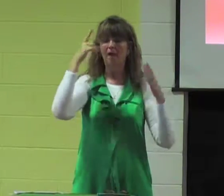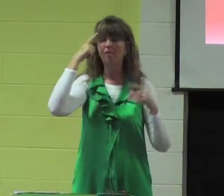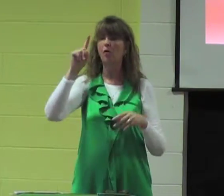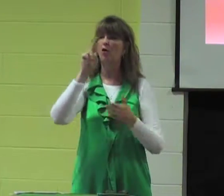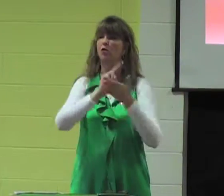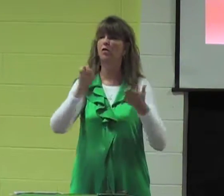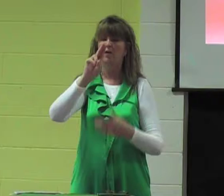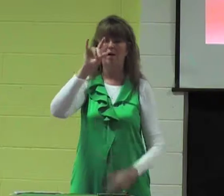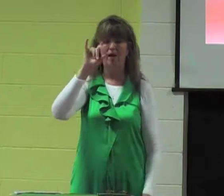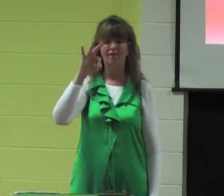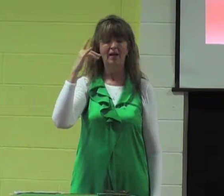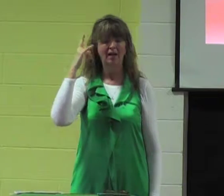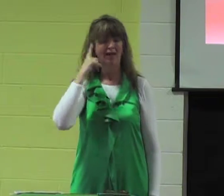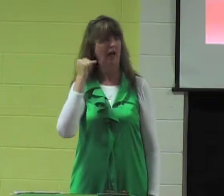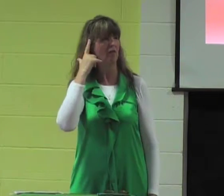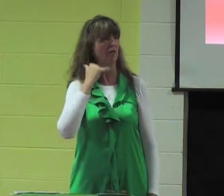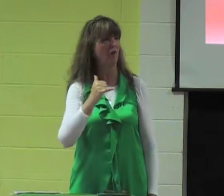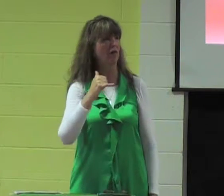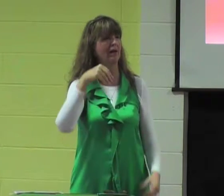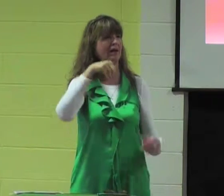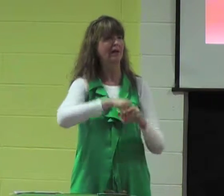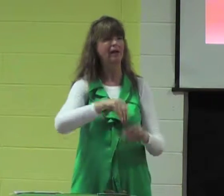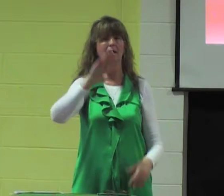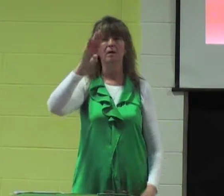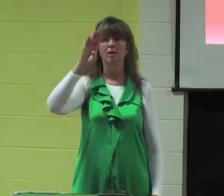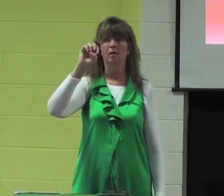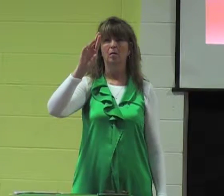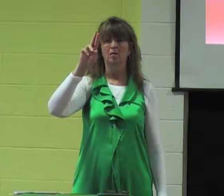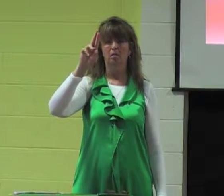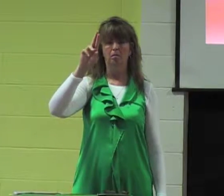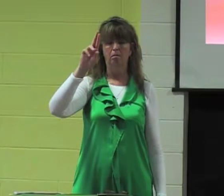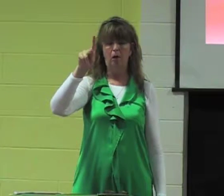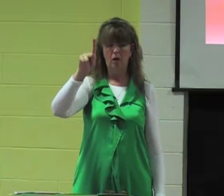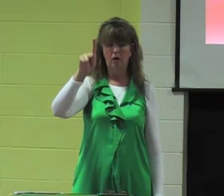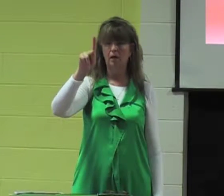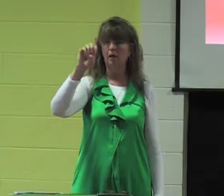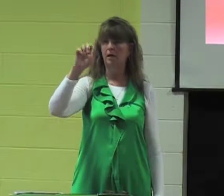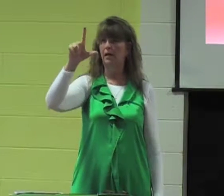Bowl. Roy was playing for the University of California, Berkeley.